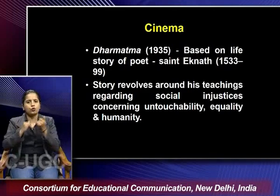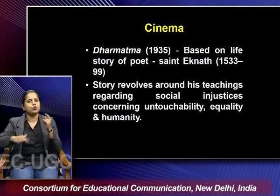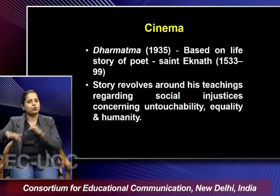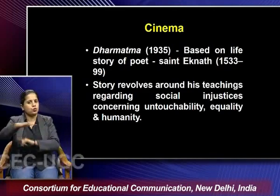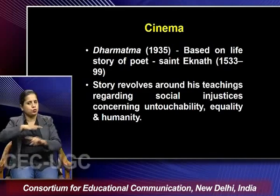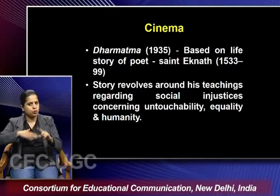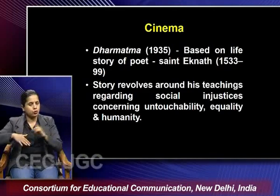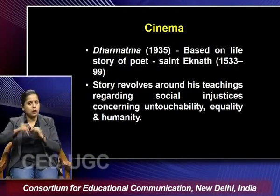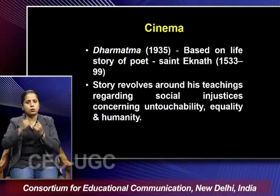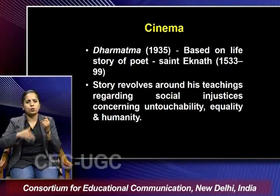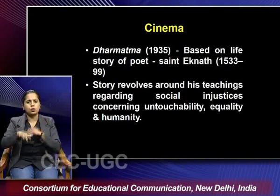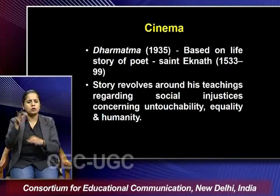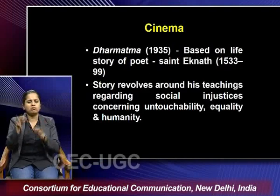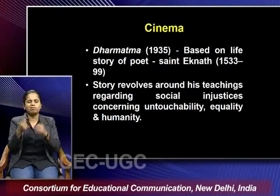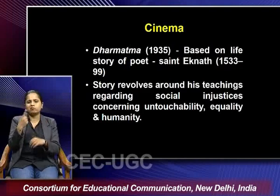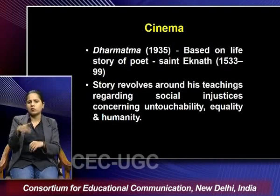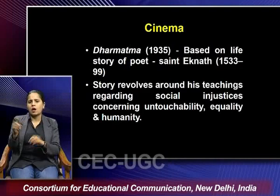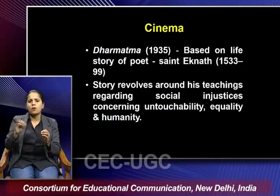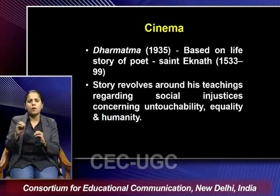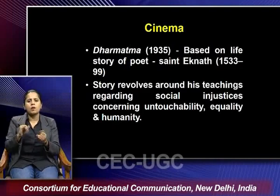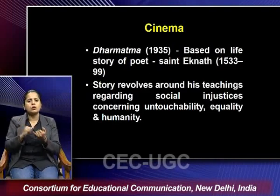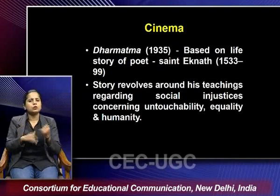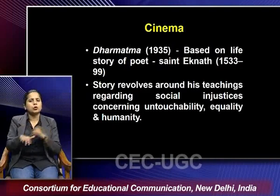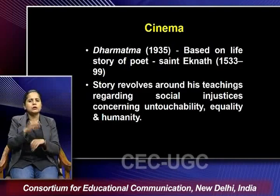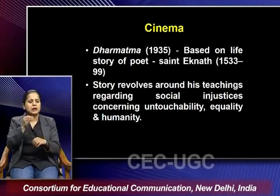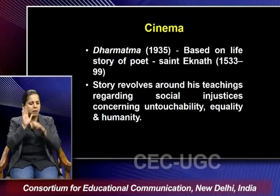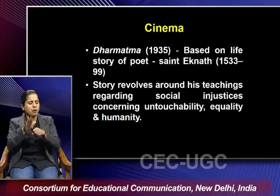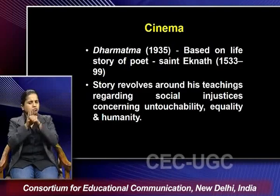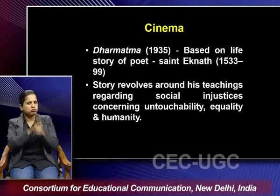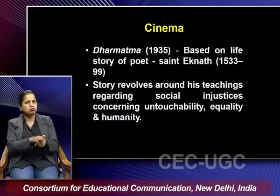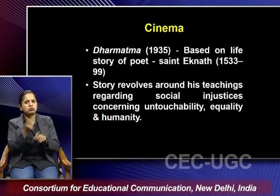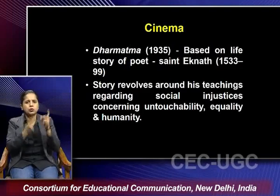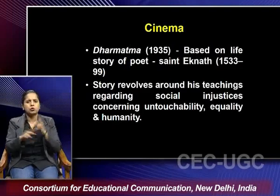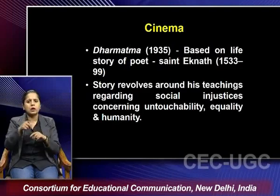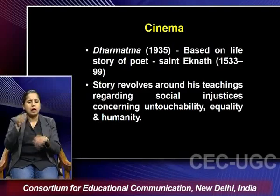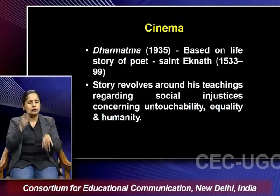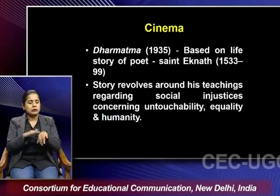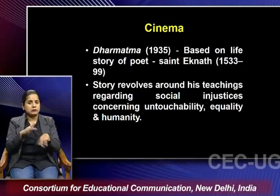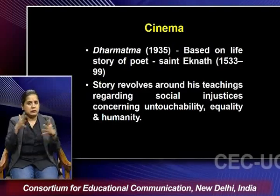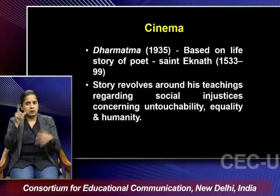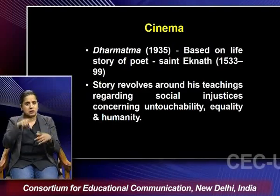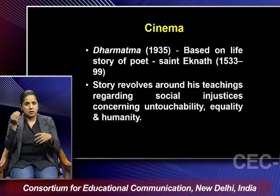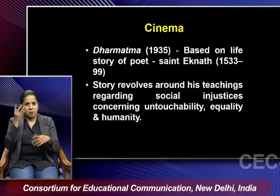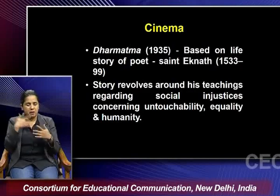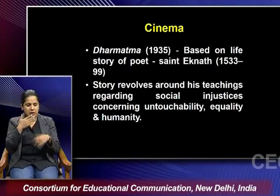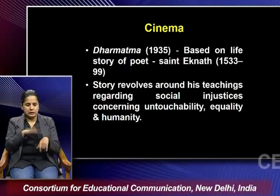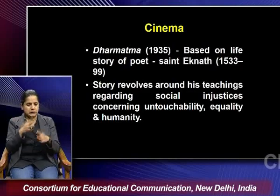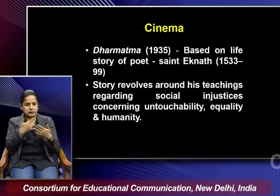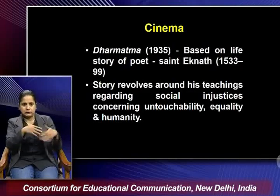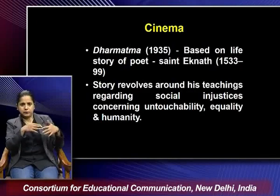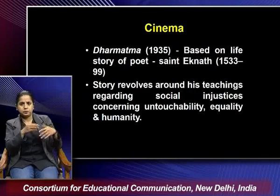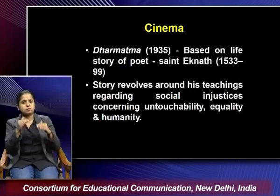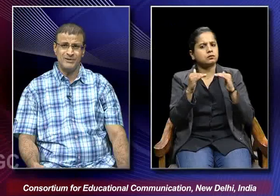regarding the social injustices. And it also concerned the issue of untouchability. It talked about the